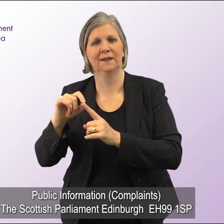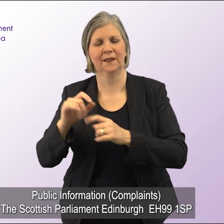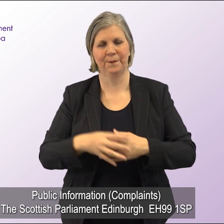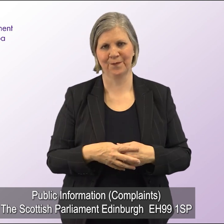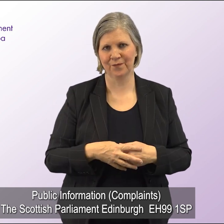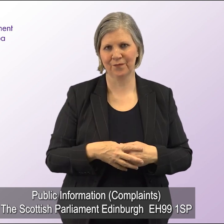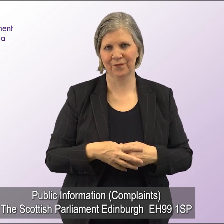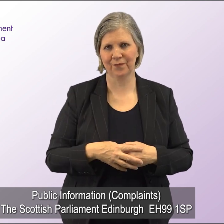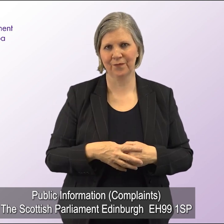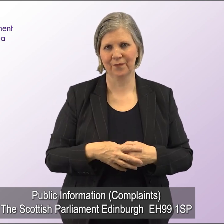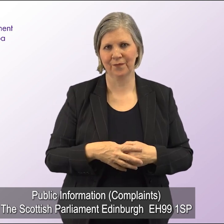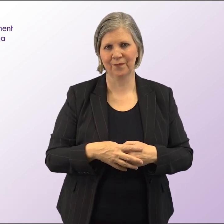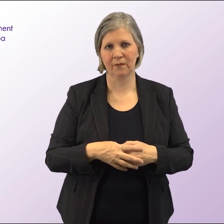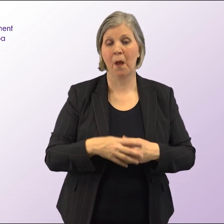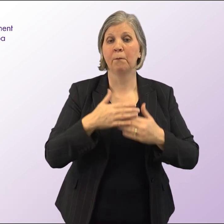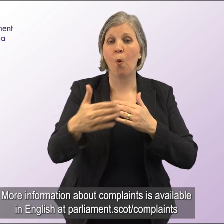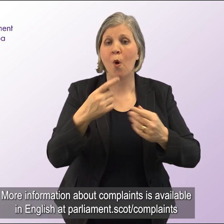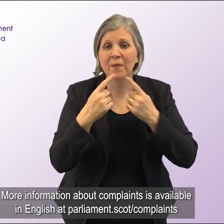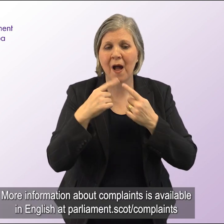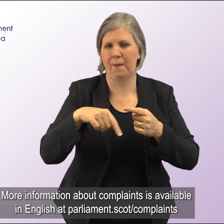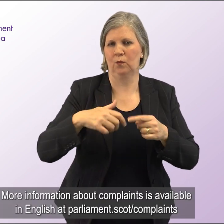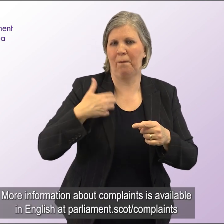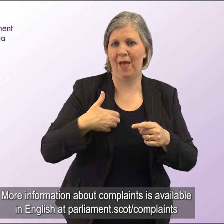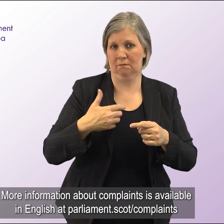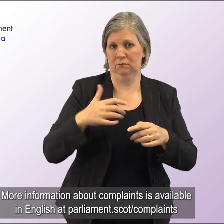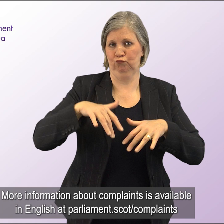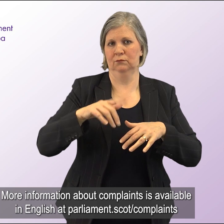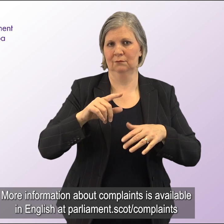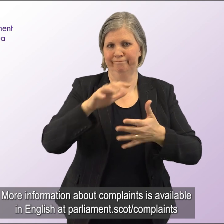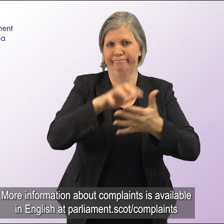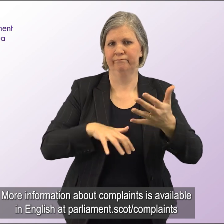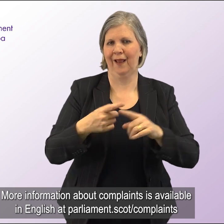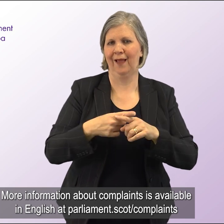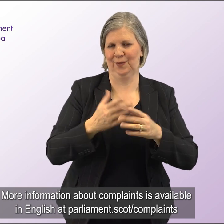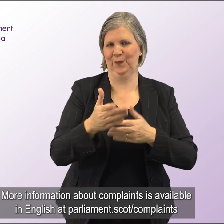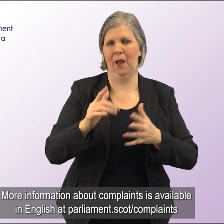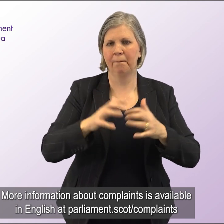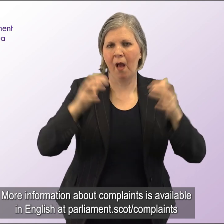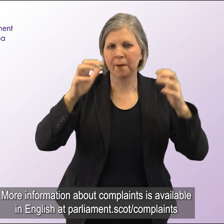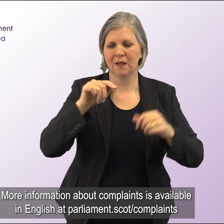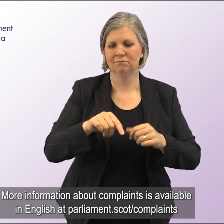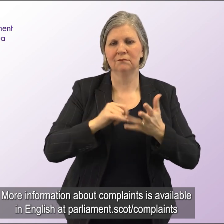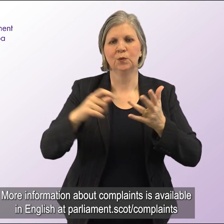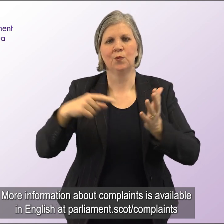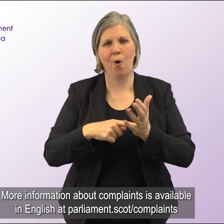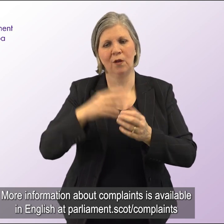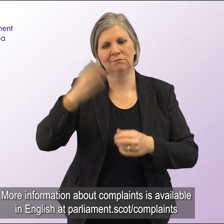EH991SP More information about complaints is available in English at parliament.scot forward